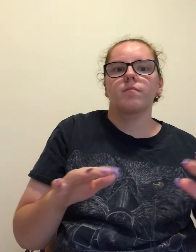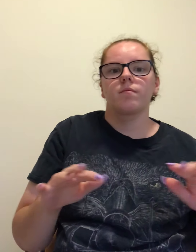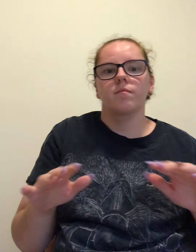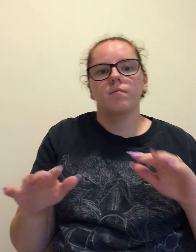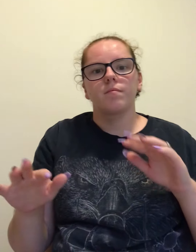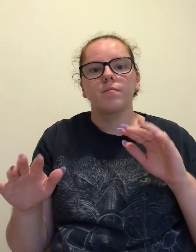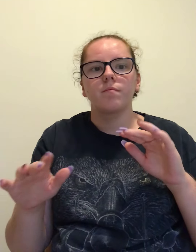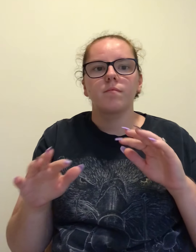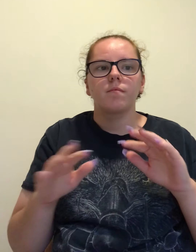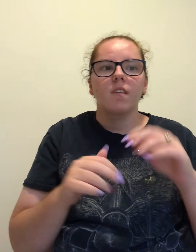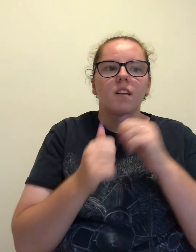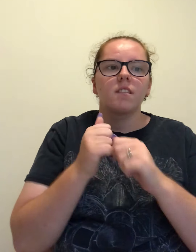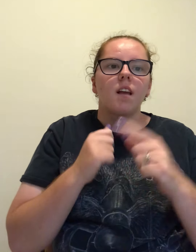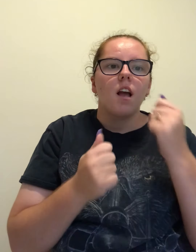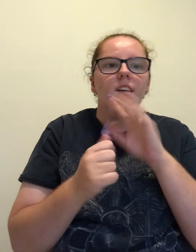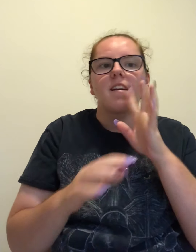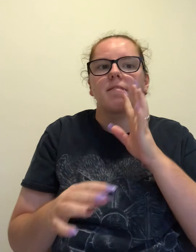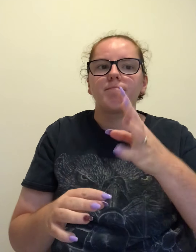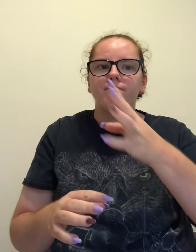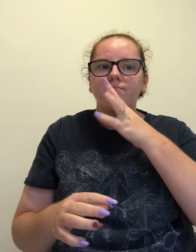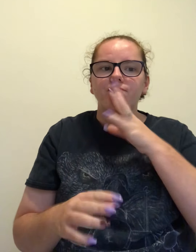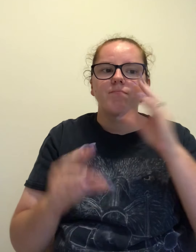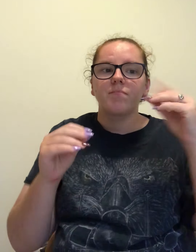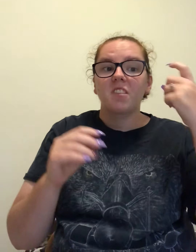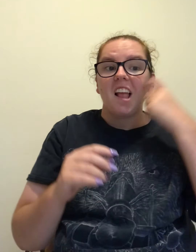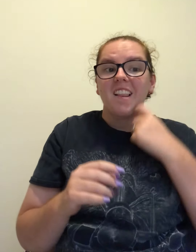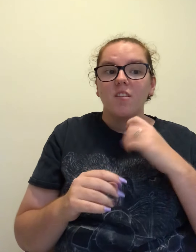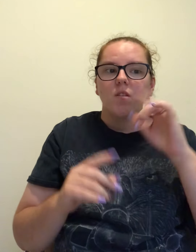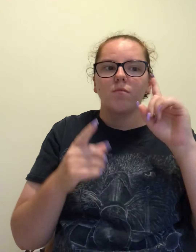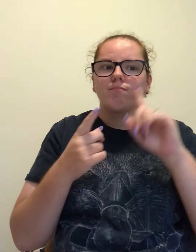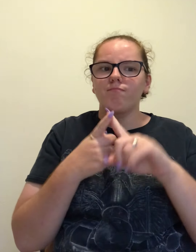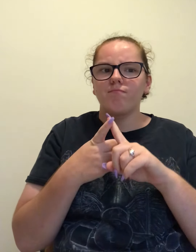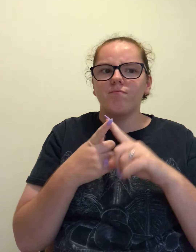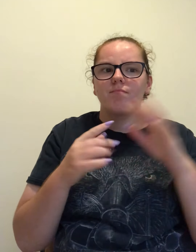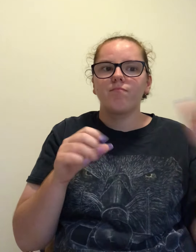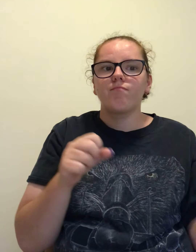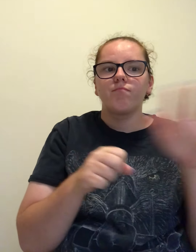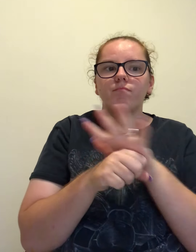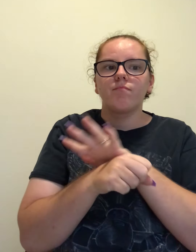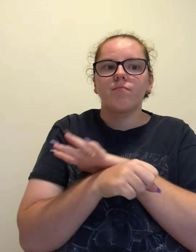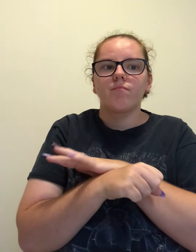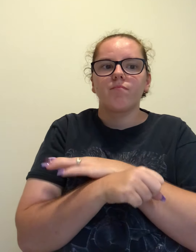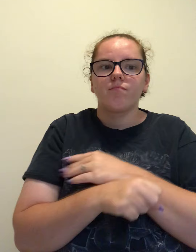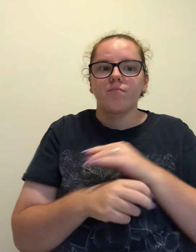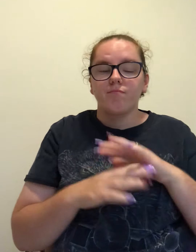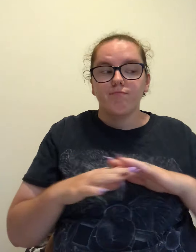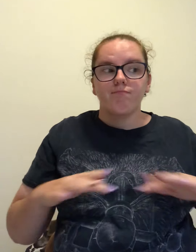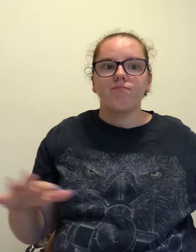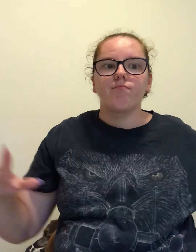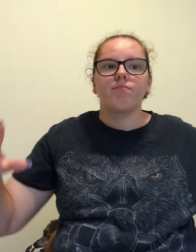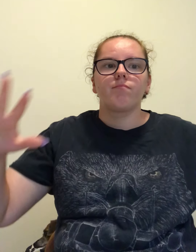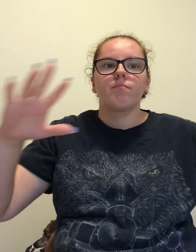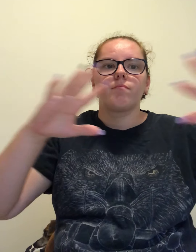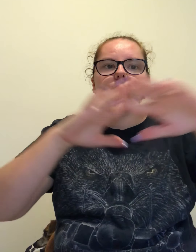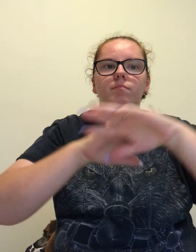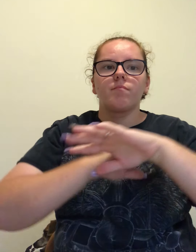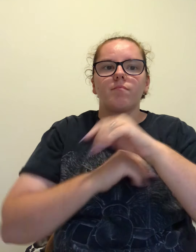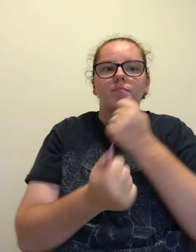Everyone's talking just to fill some space And everything's nothing